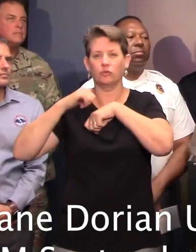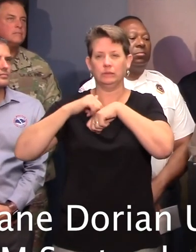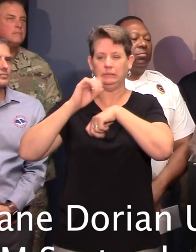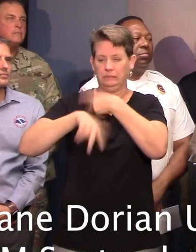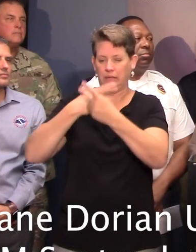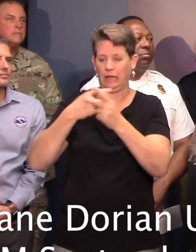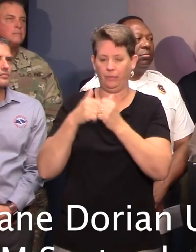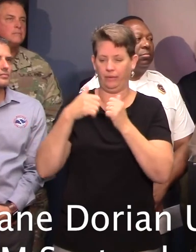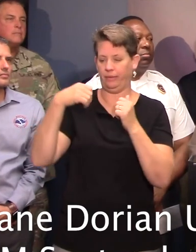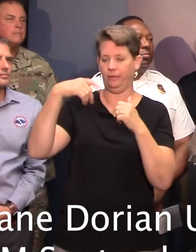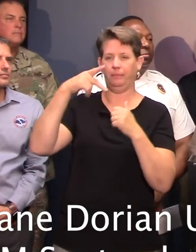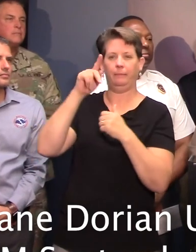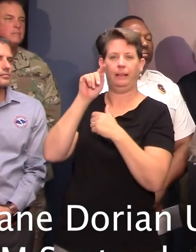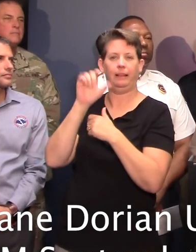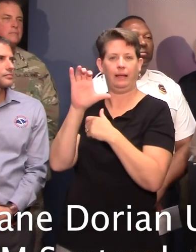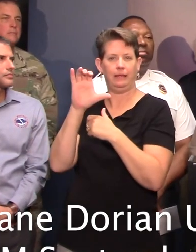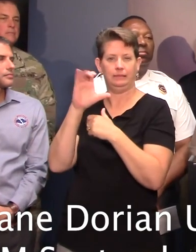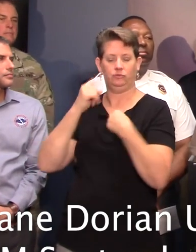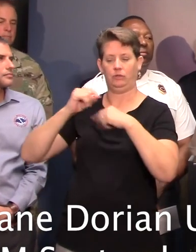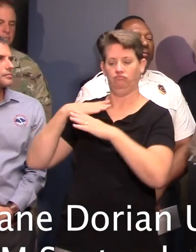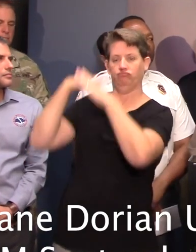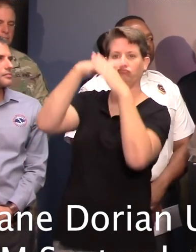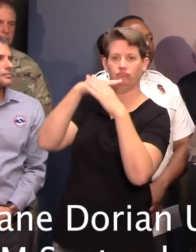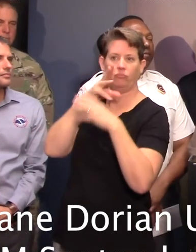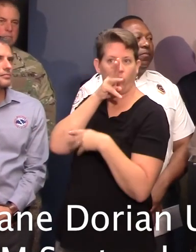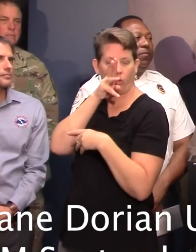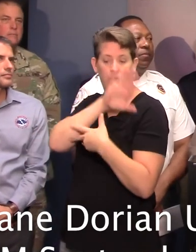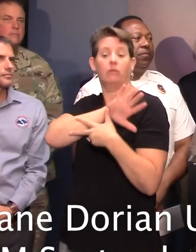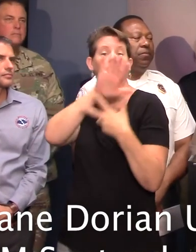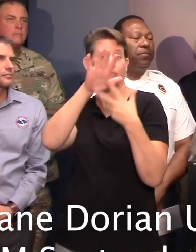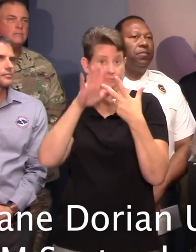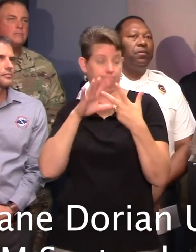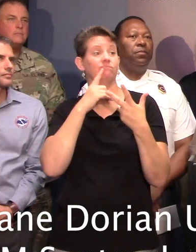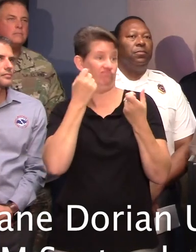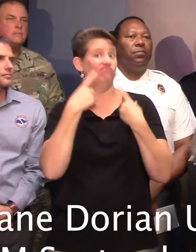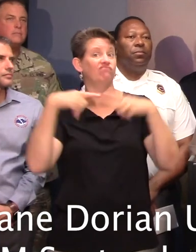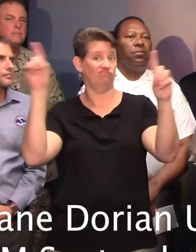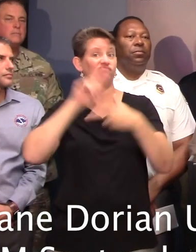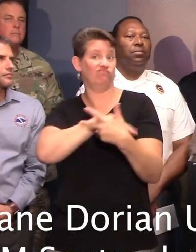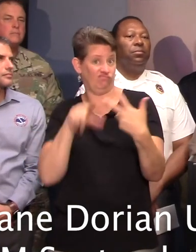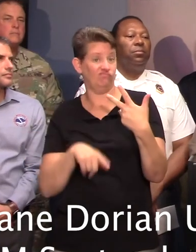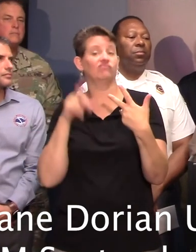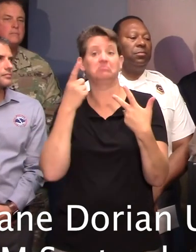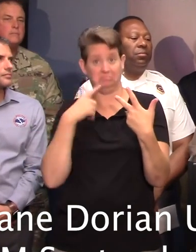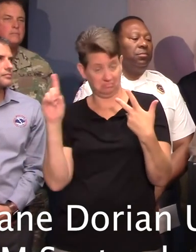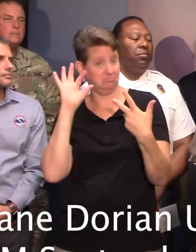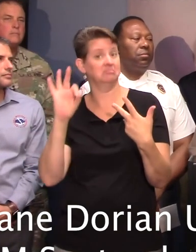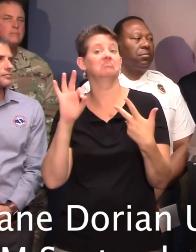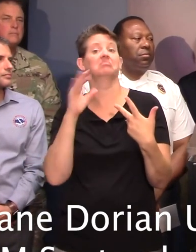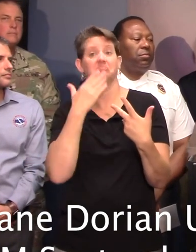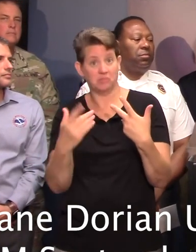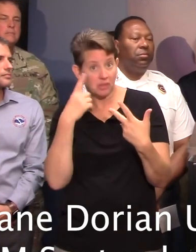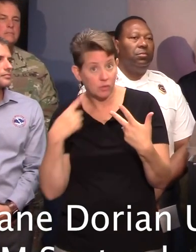with a plastic facing on it to try to hold back the water. All three of those devices proved successful for us. The good thing is is that